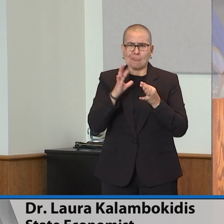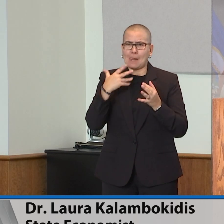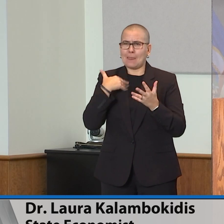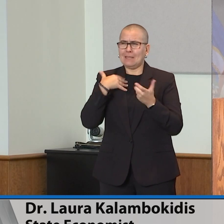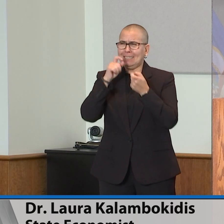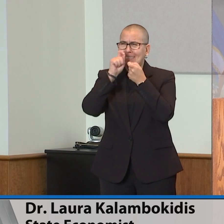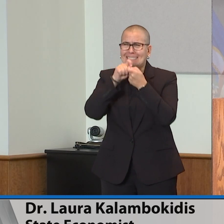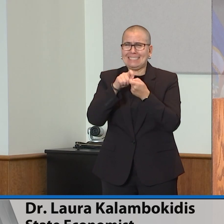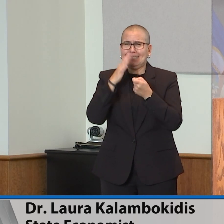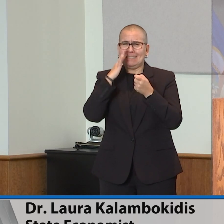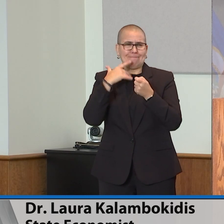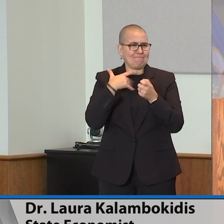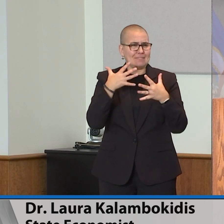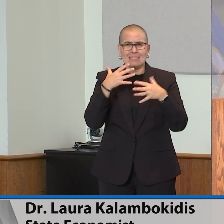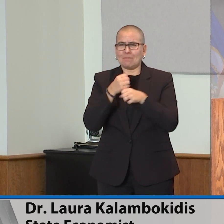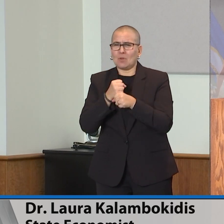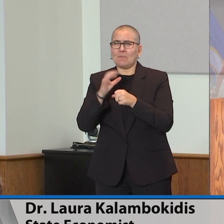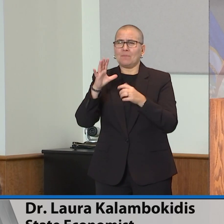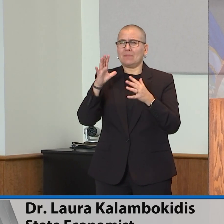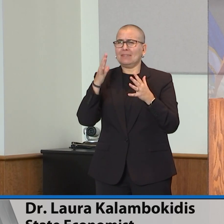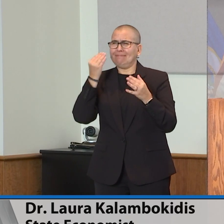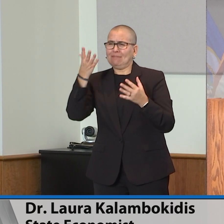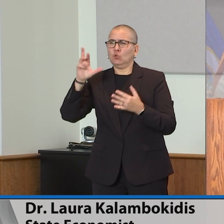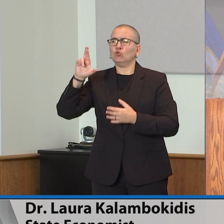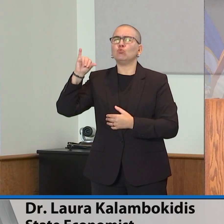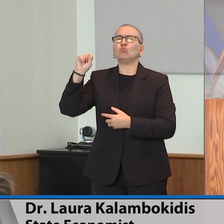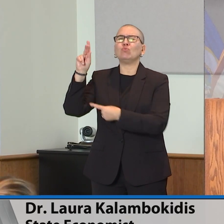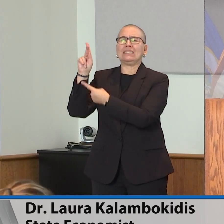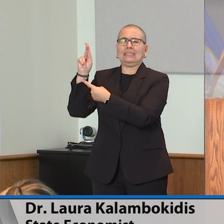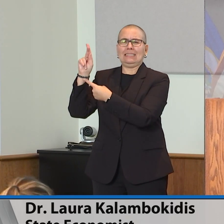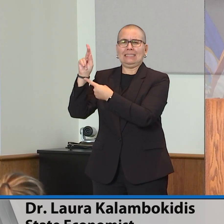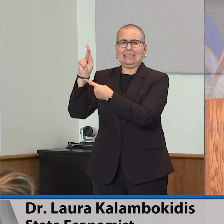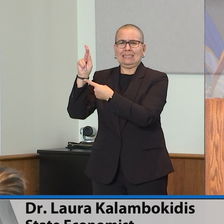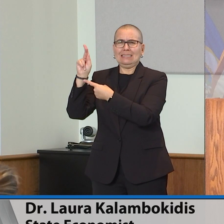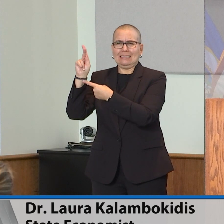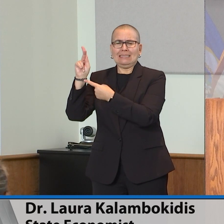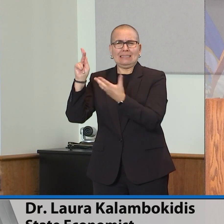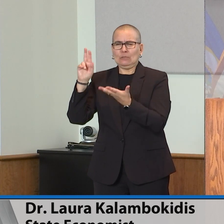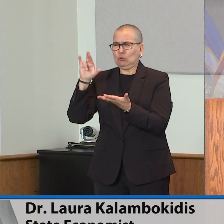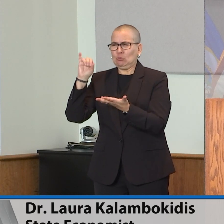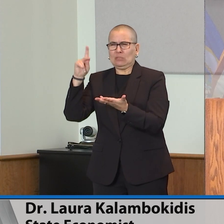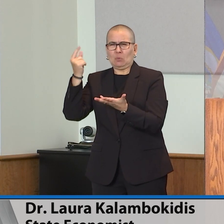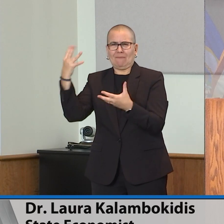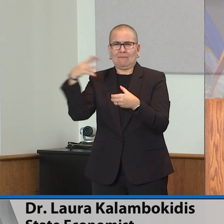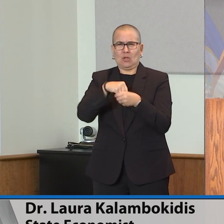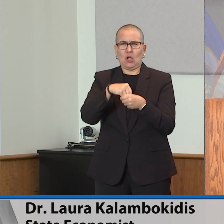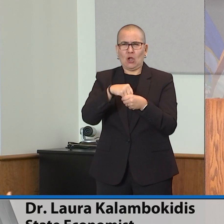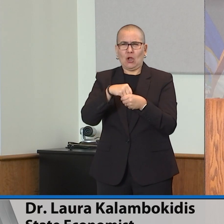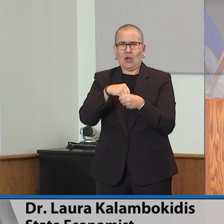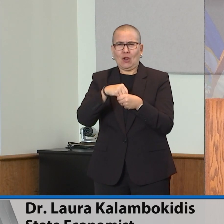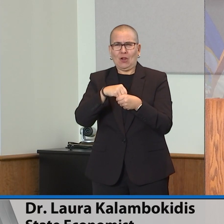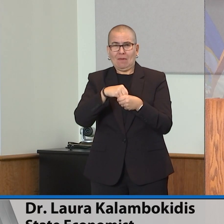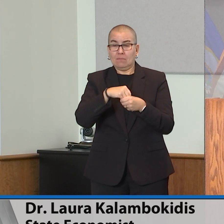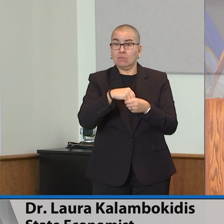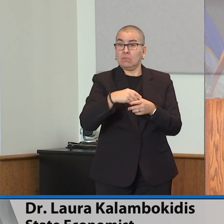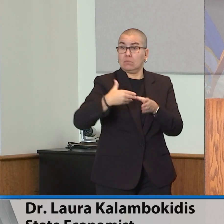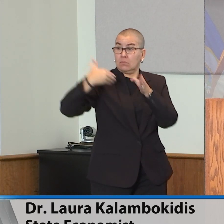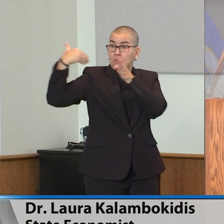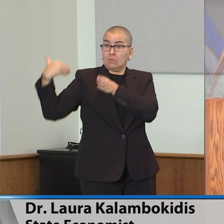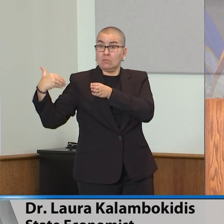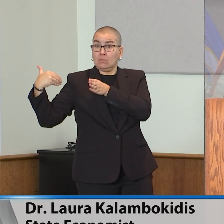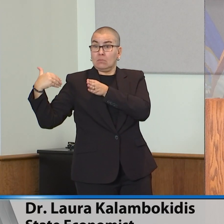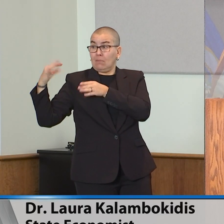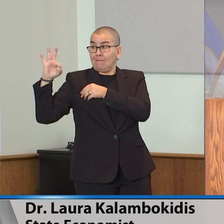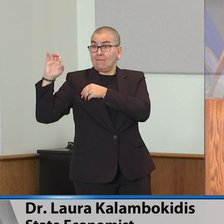some of the risks to this forecast. Since Minnesota's budget and economic forecast was last prepared in February, the global